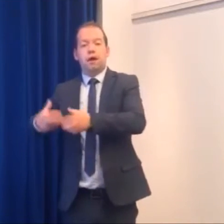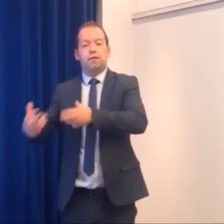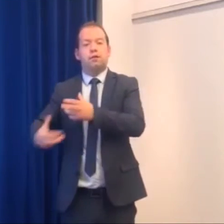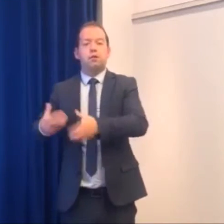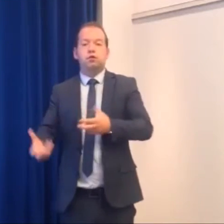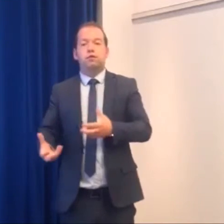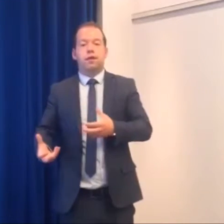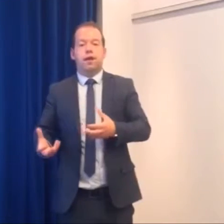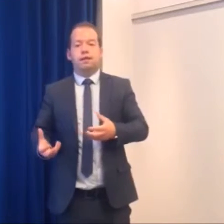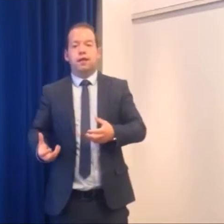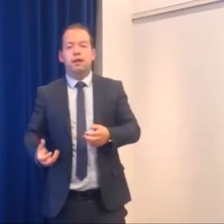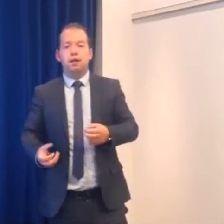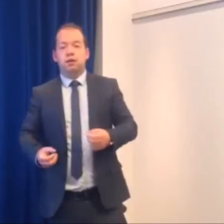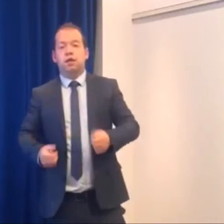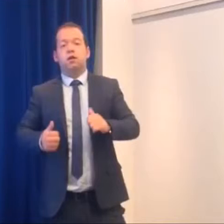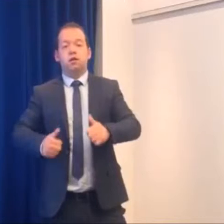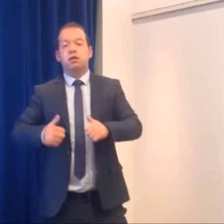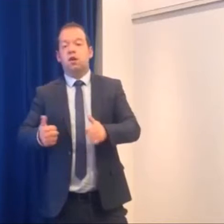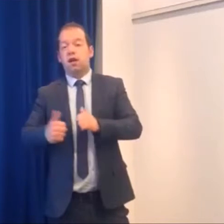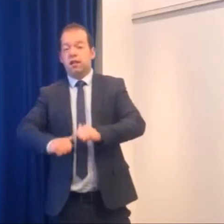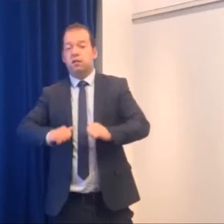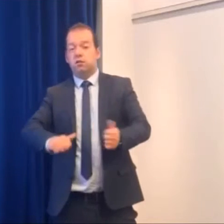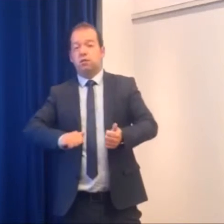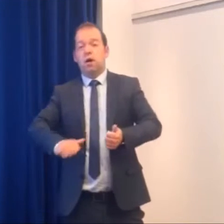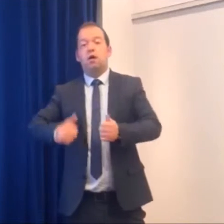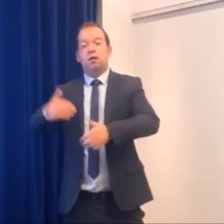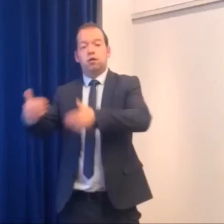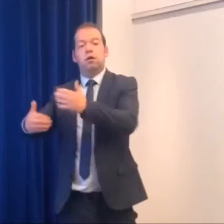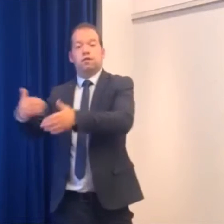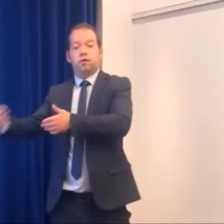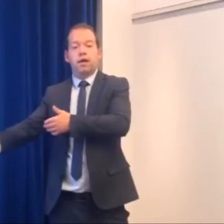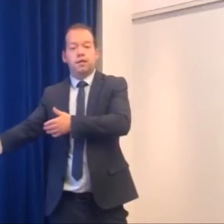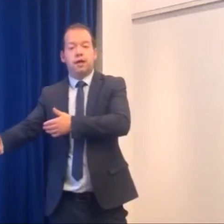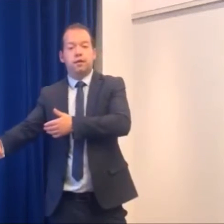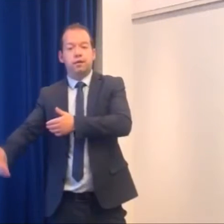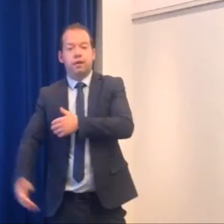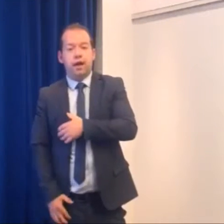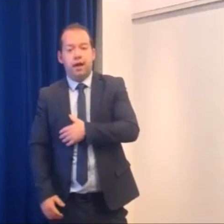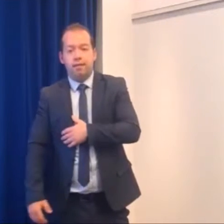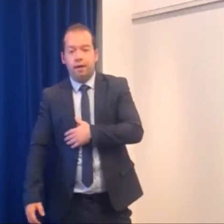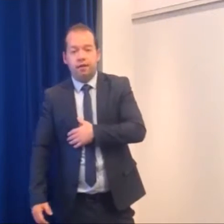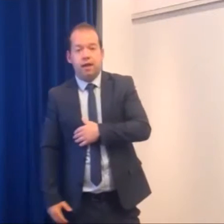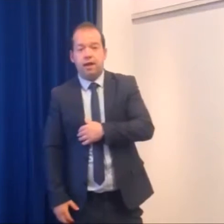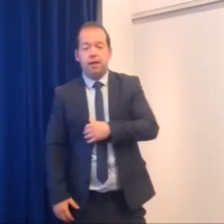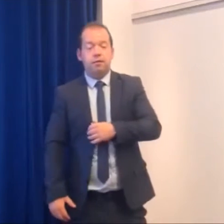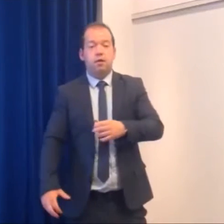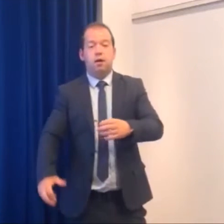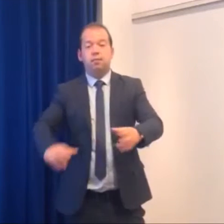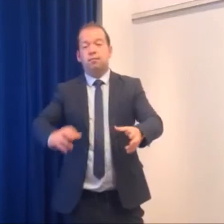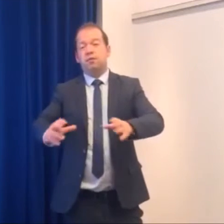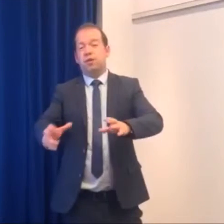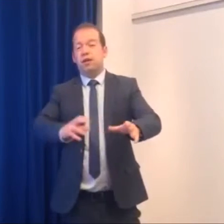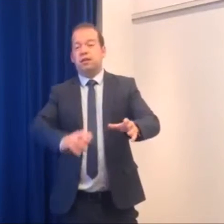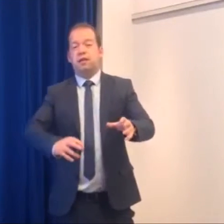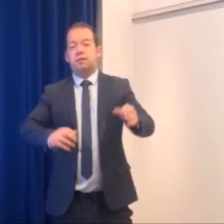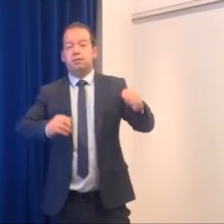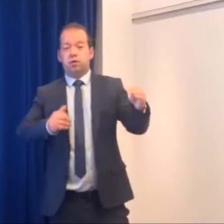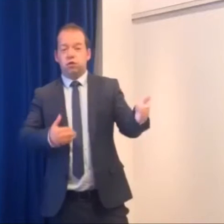and have solution for the next day so that's all I need to do tomorrow and then again you know I'm trying not to keep them too